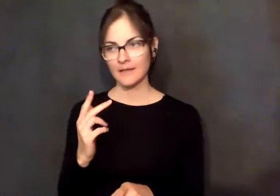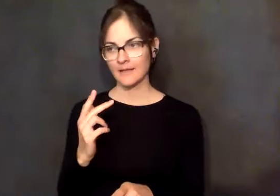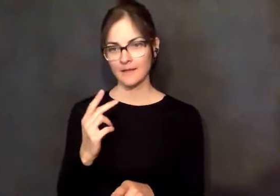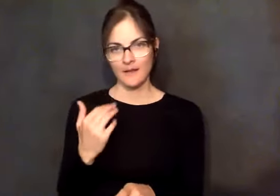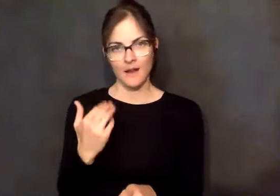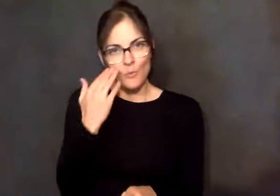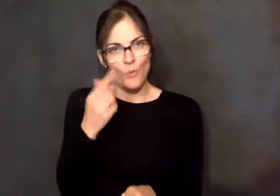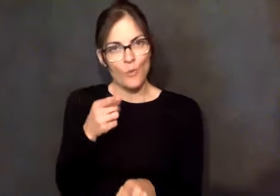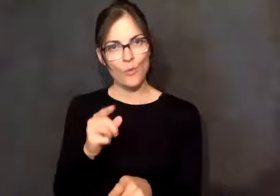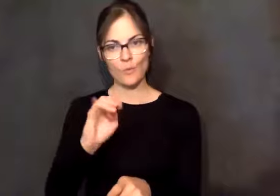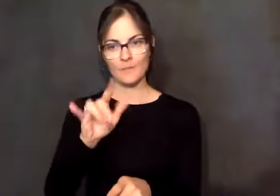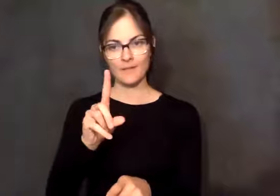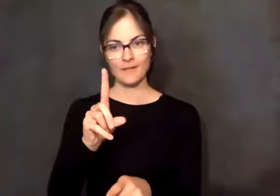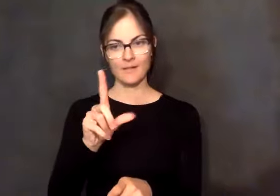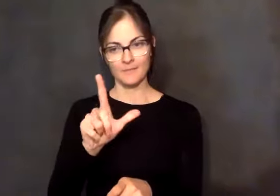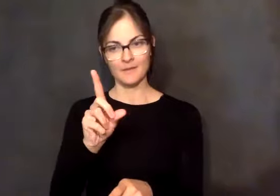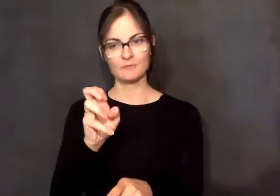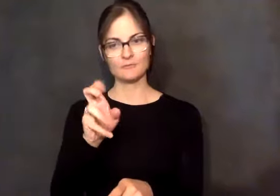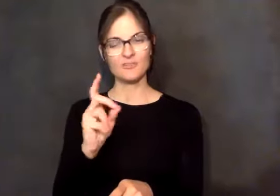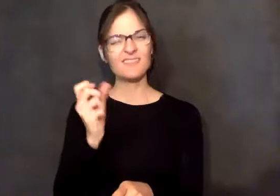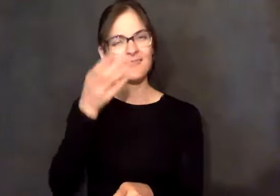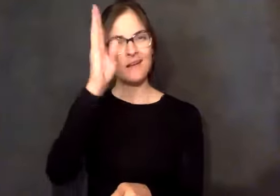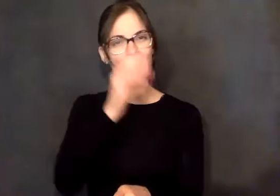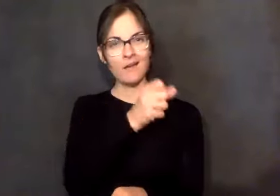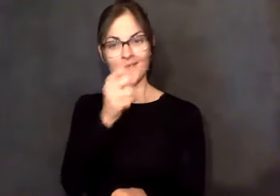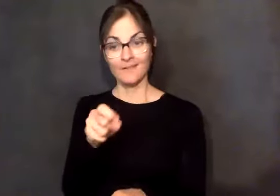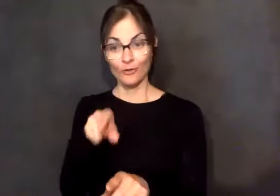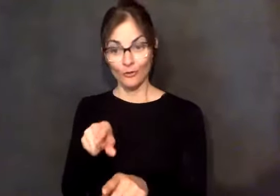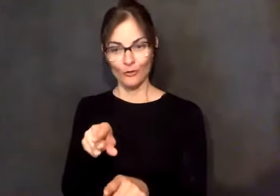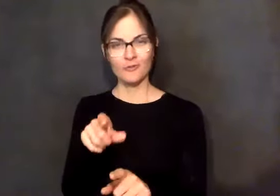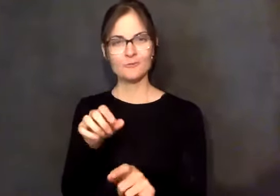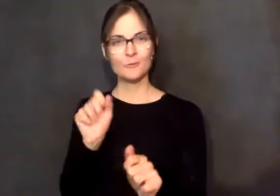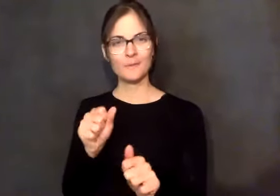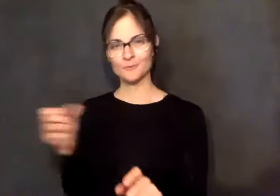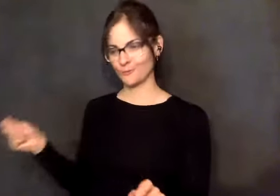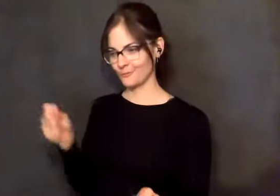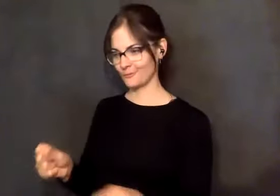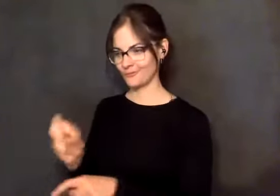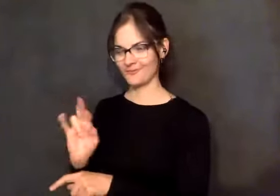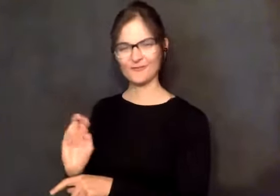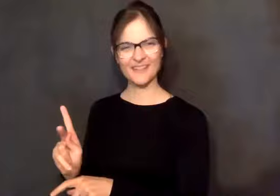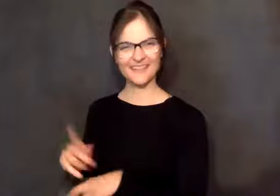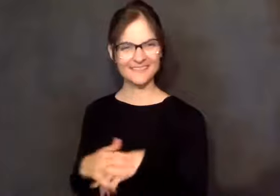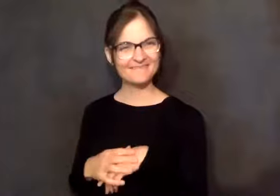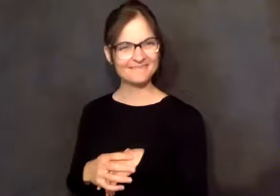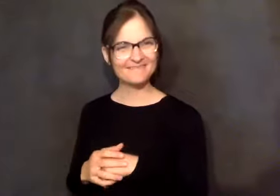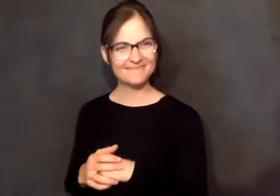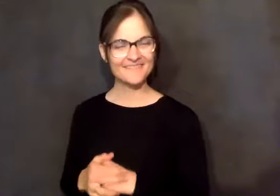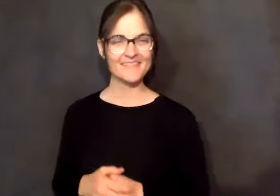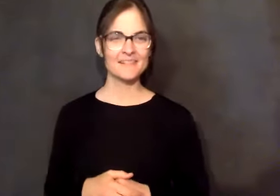in your life to put other people in your life. And then there came the time when he said, guess what? What? I said, what? He said, you